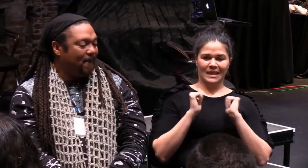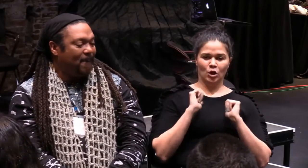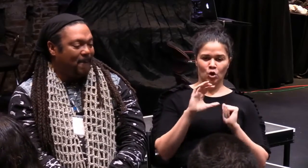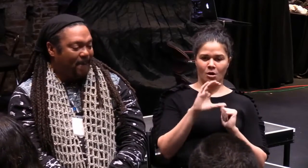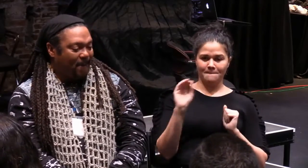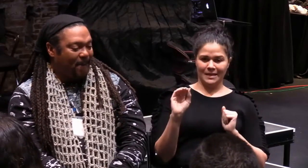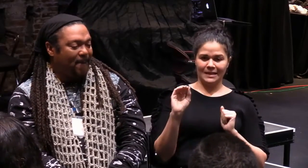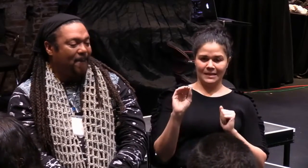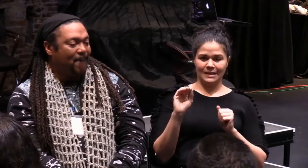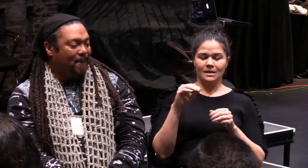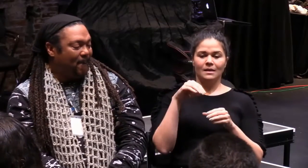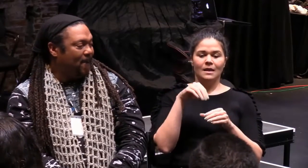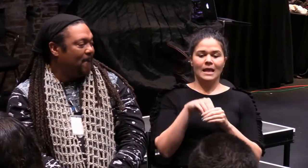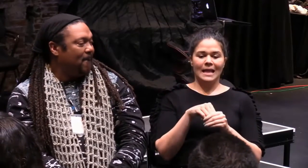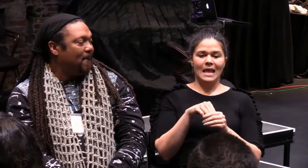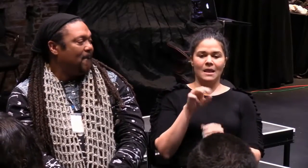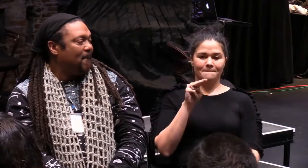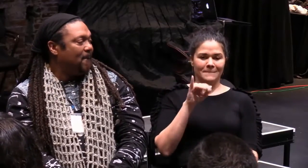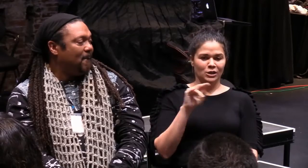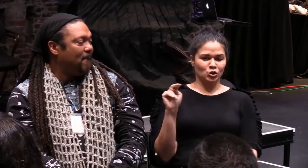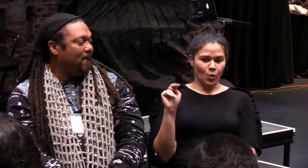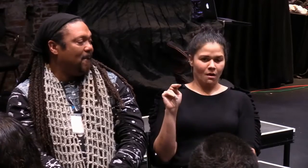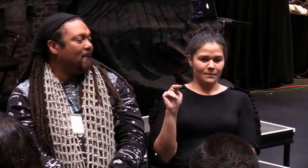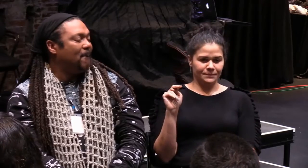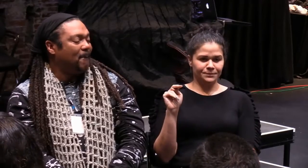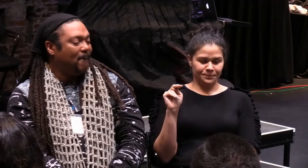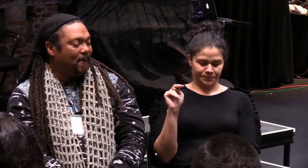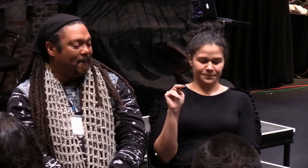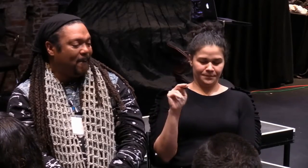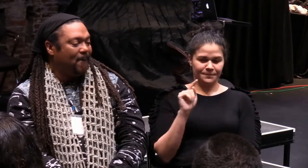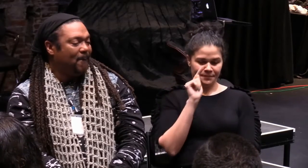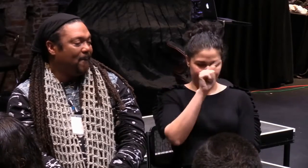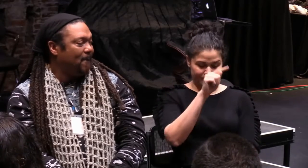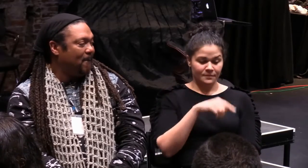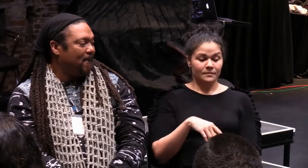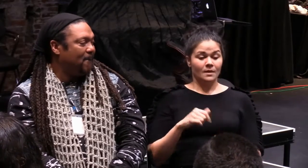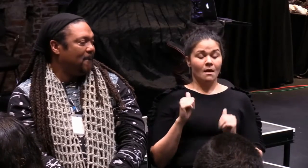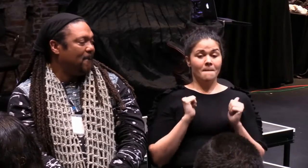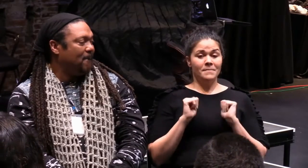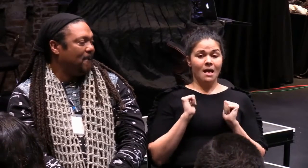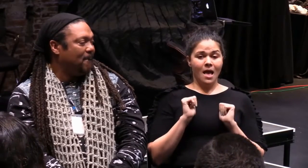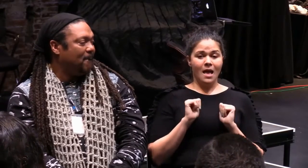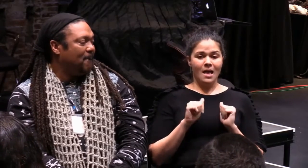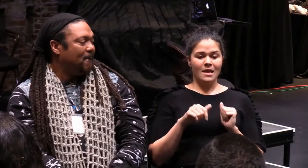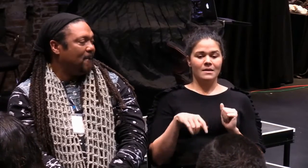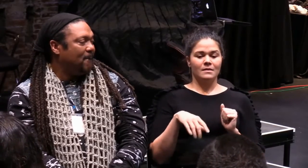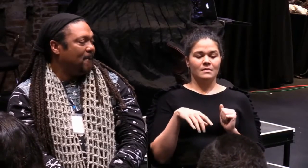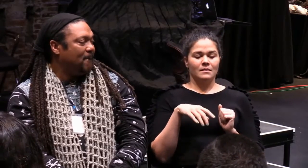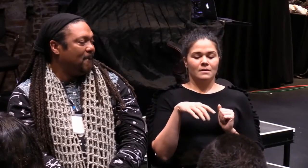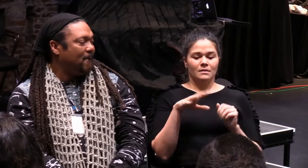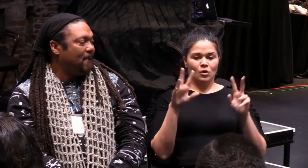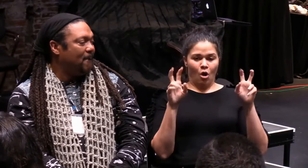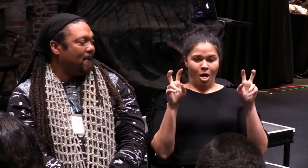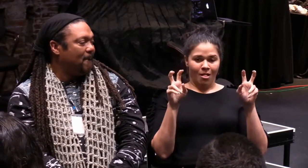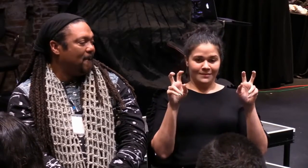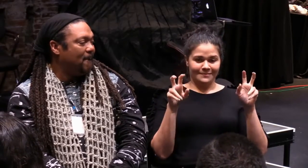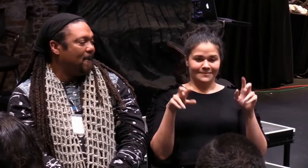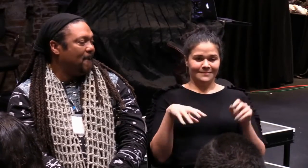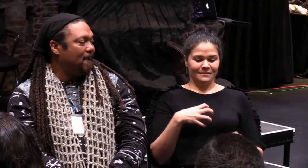Mixed Blood Theater Company in Minnesota is an example. They